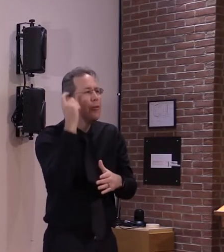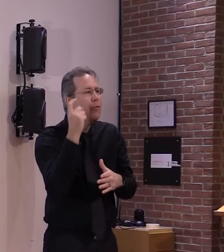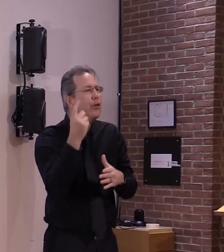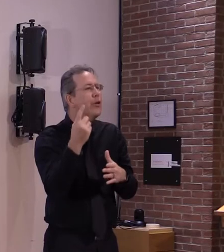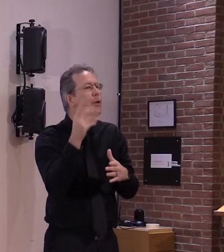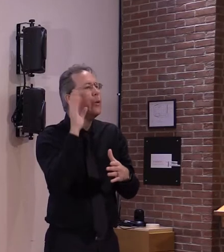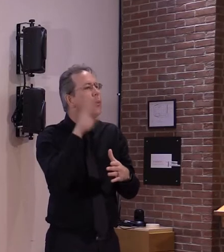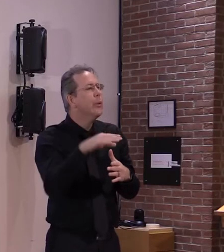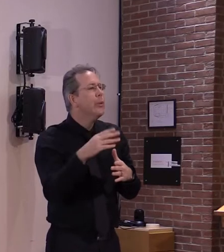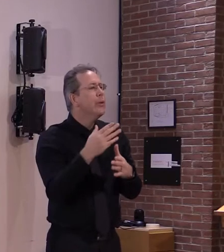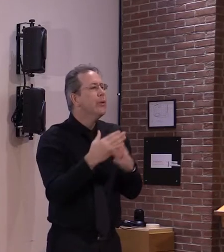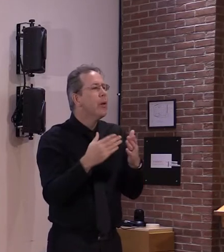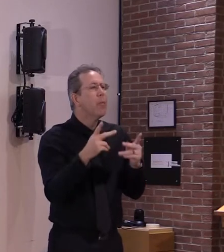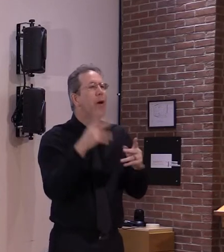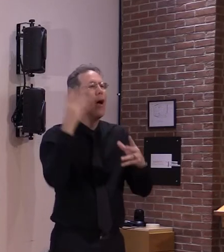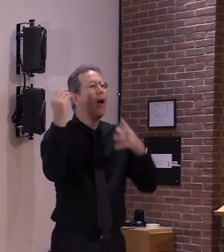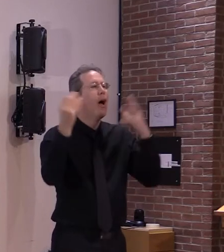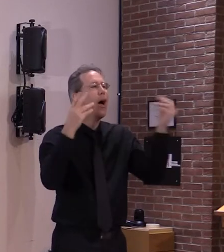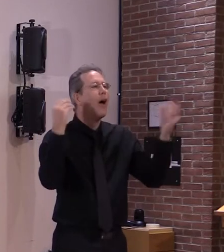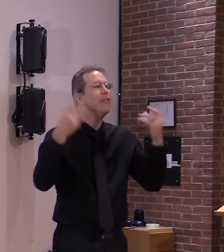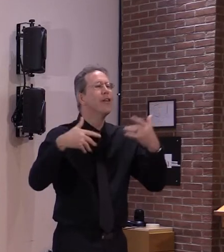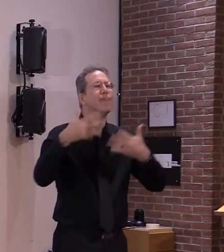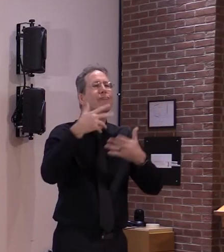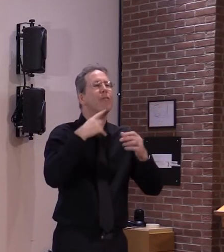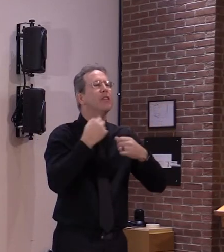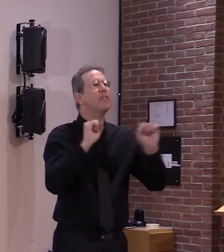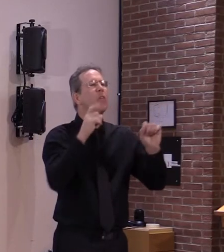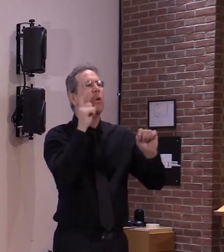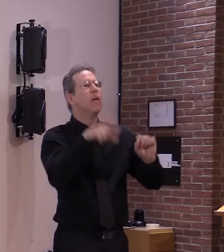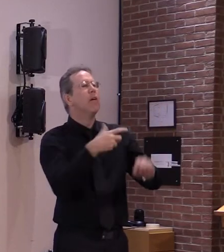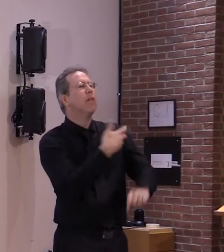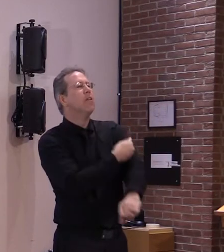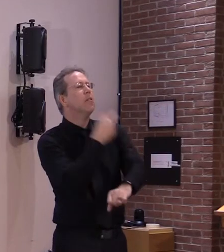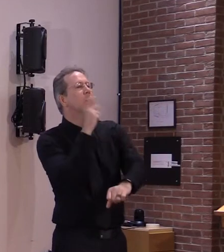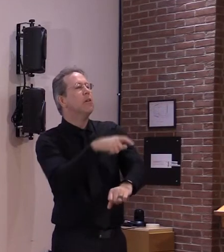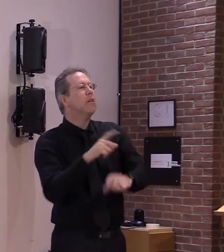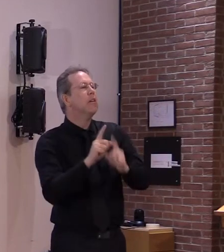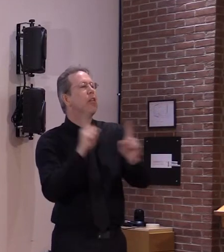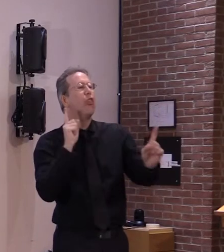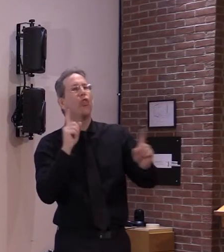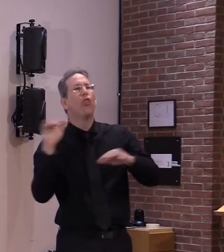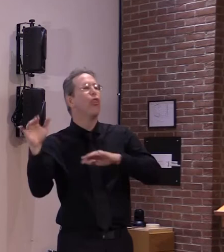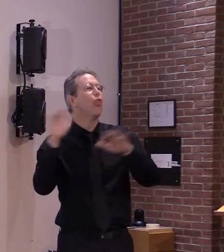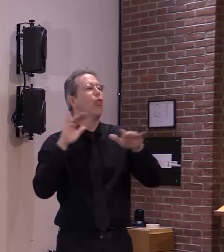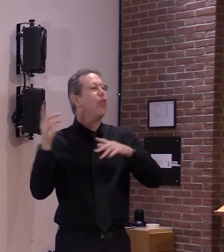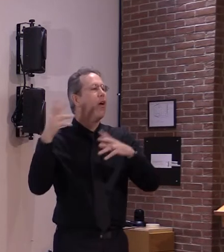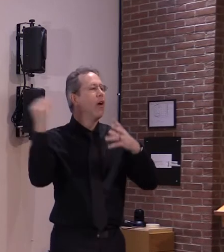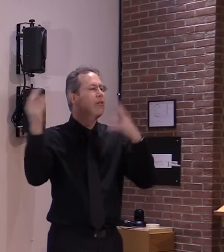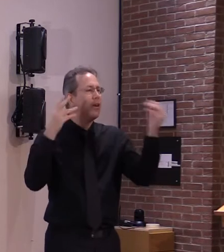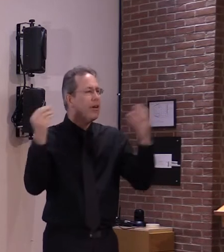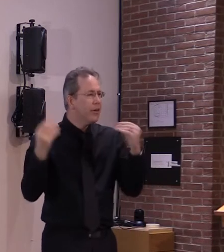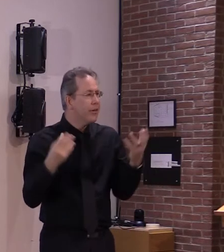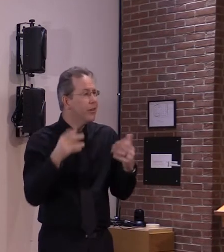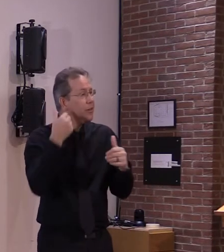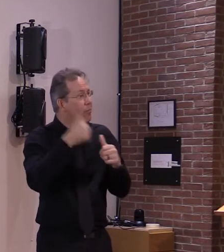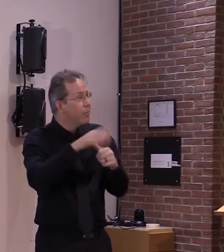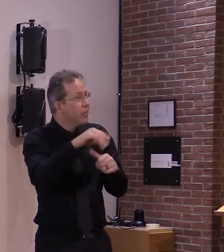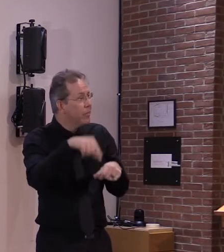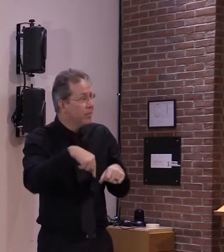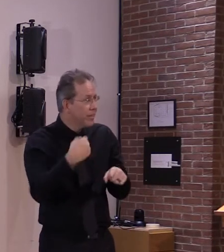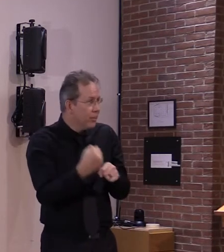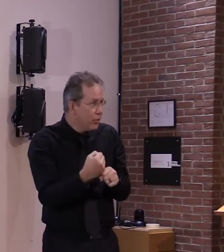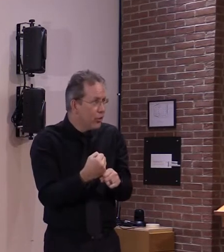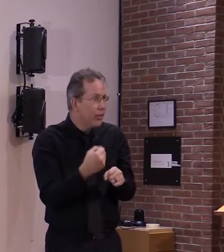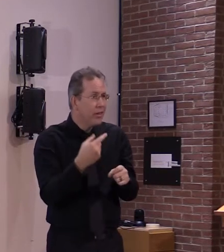because of the fact that we know from our experience until we got into the indoors weather that uh our numbers were